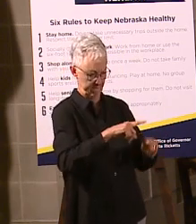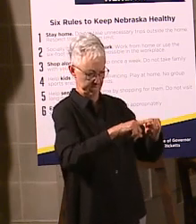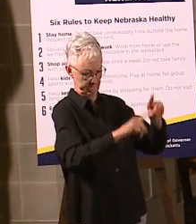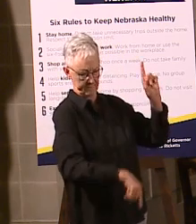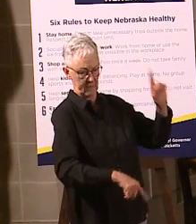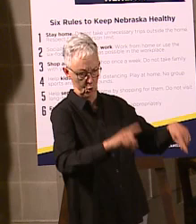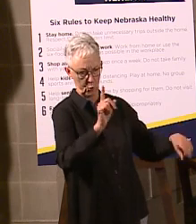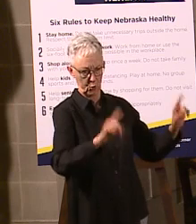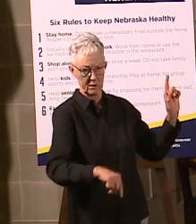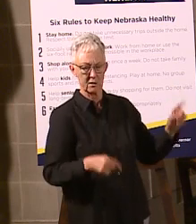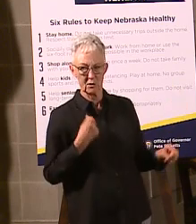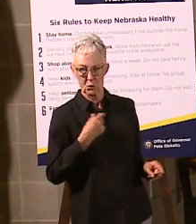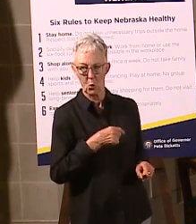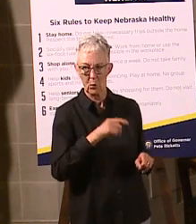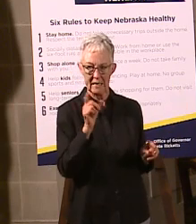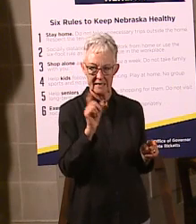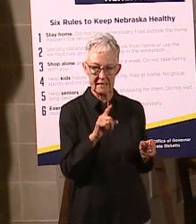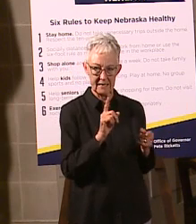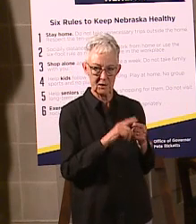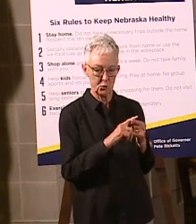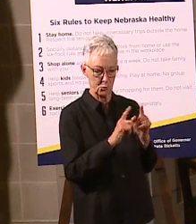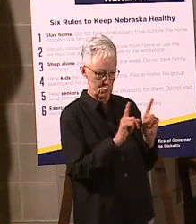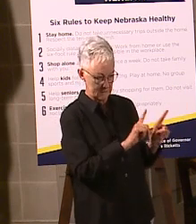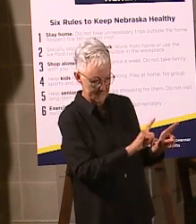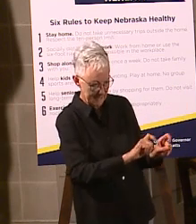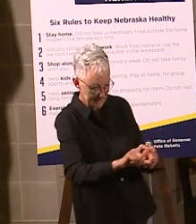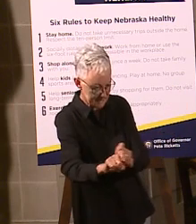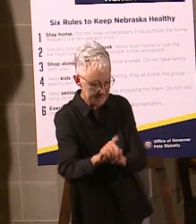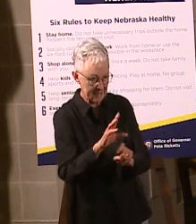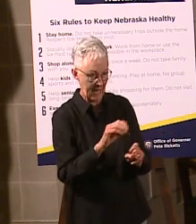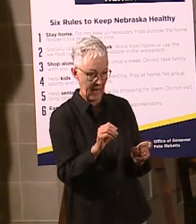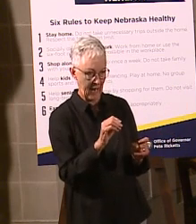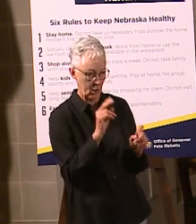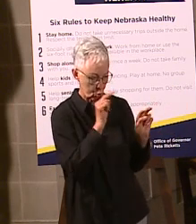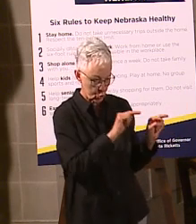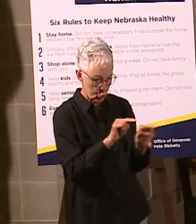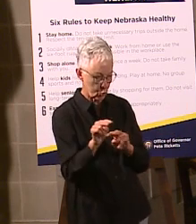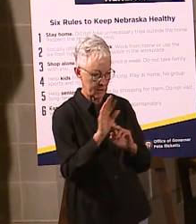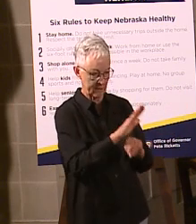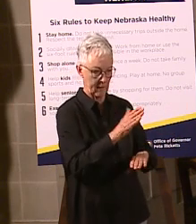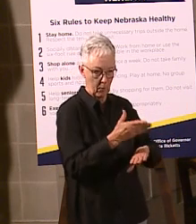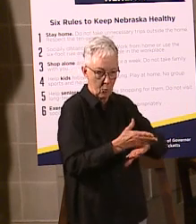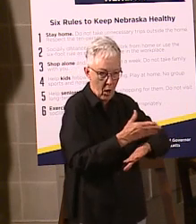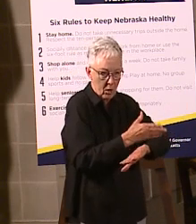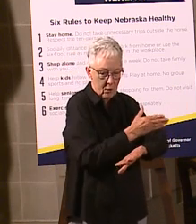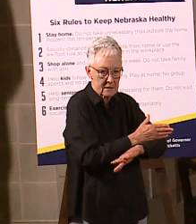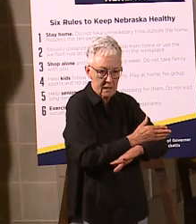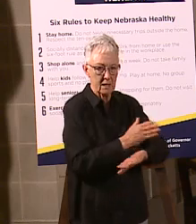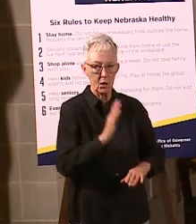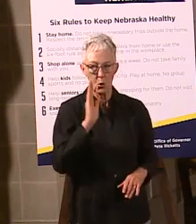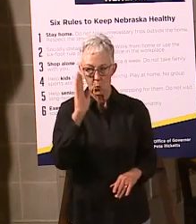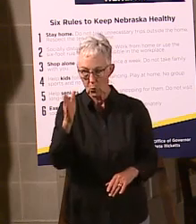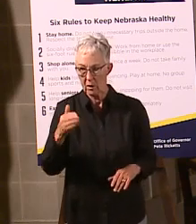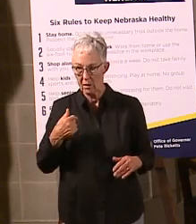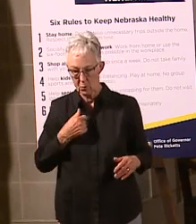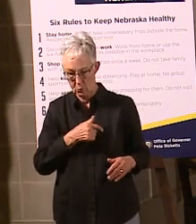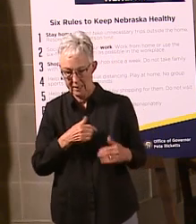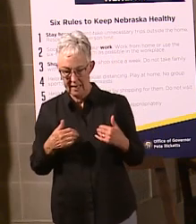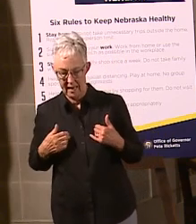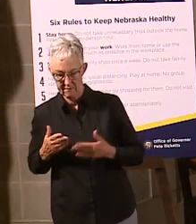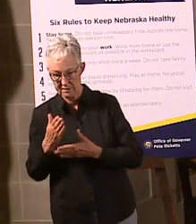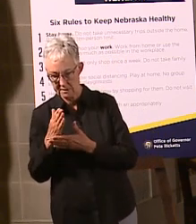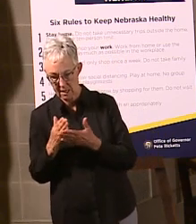think that's going to be a chance for us to do that. Will there be additional kind of lost learning opportunities and the